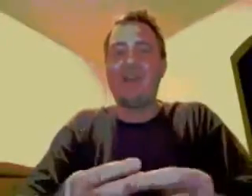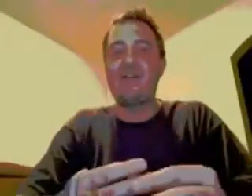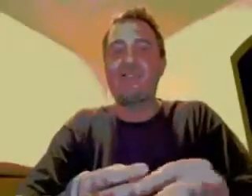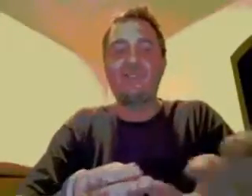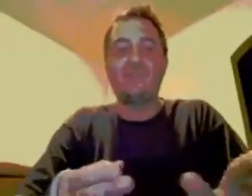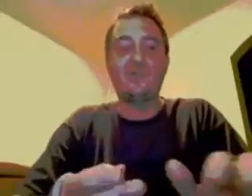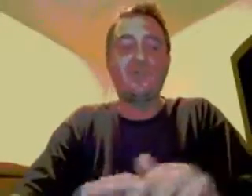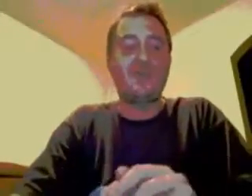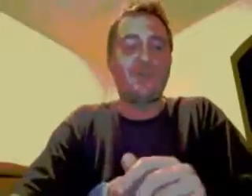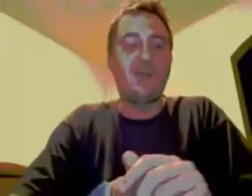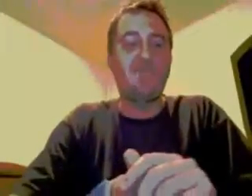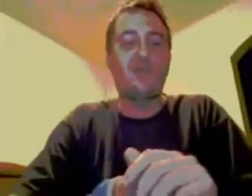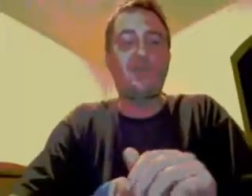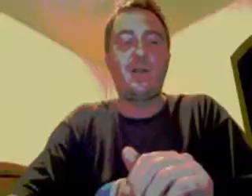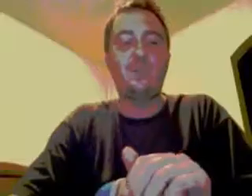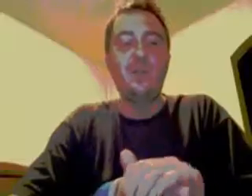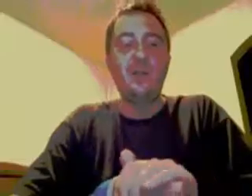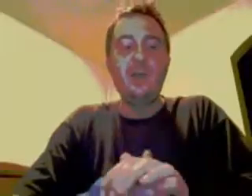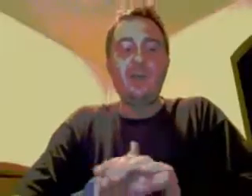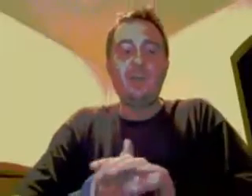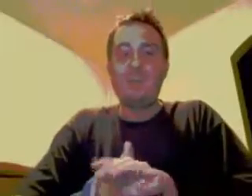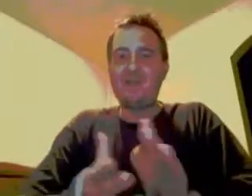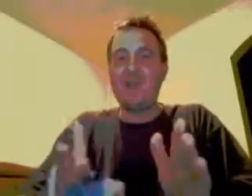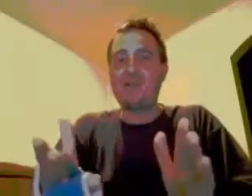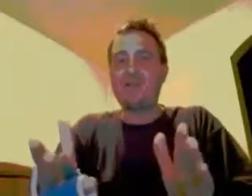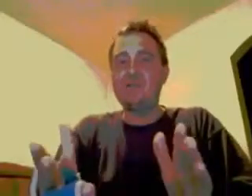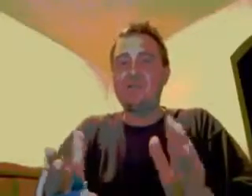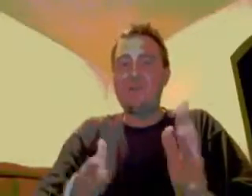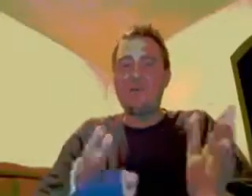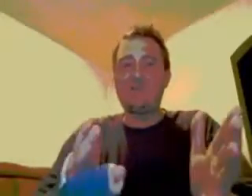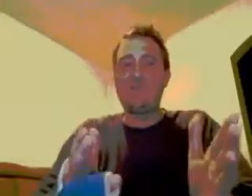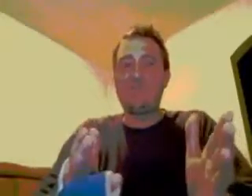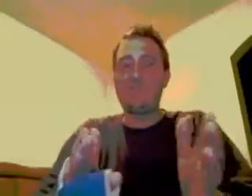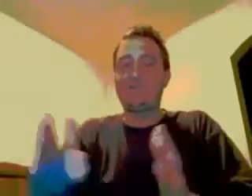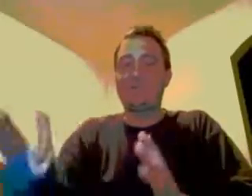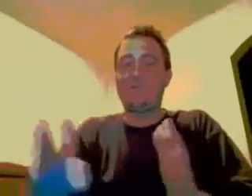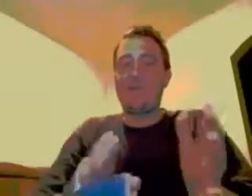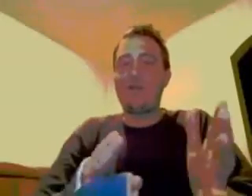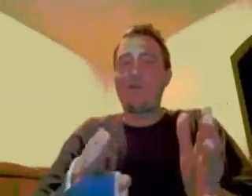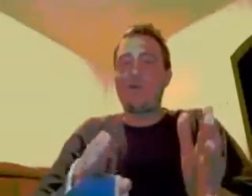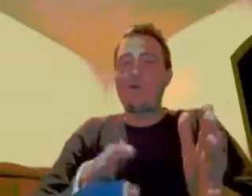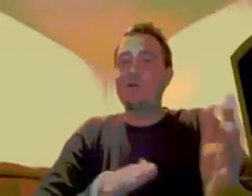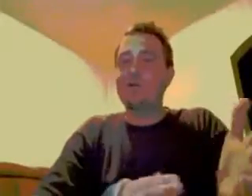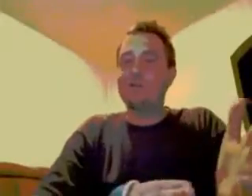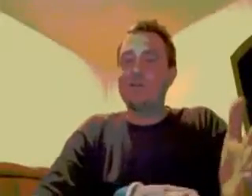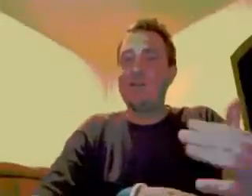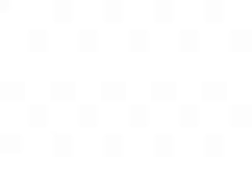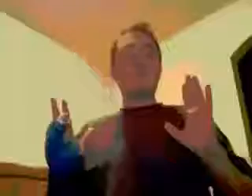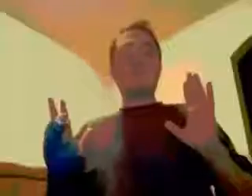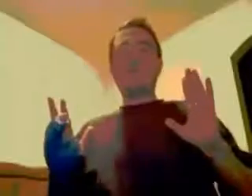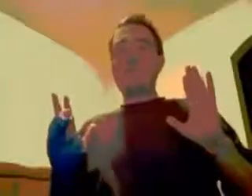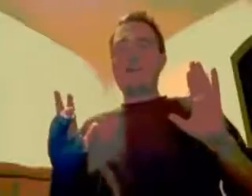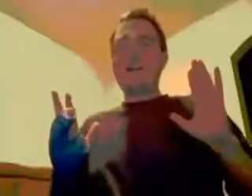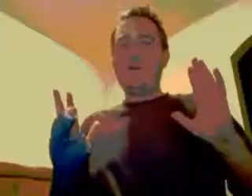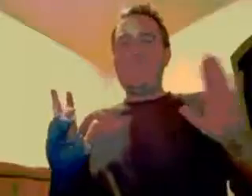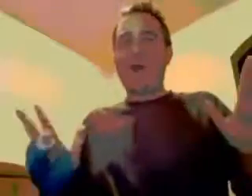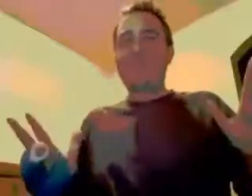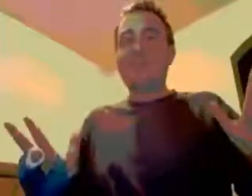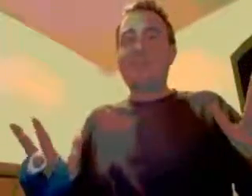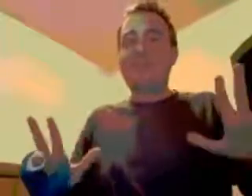housing so there's not rampant crime. And maybe doctors, you know, maybe some people just around the corner to help. We got Obamacare.